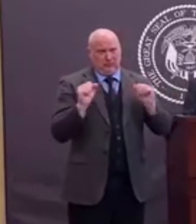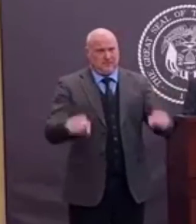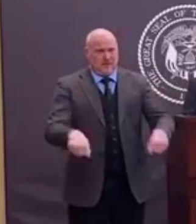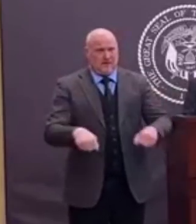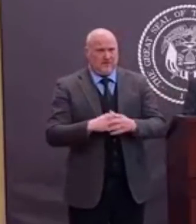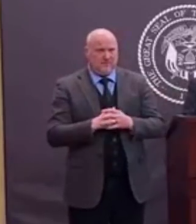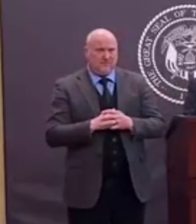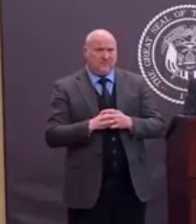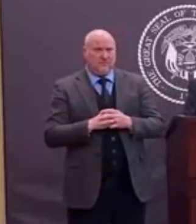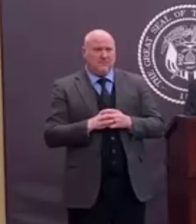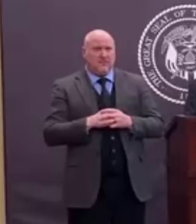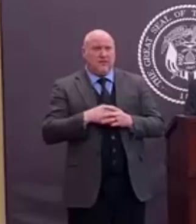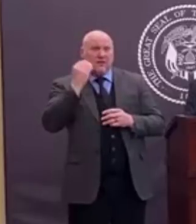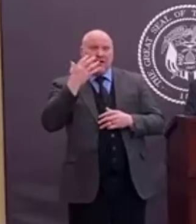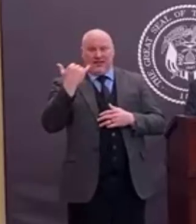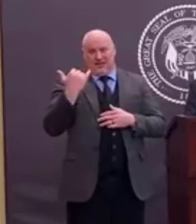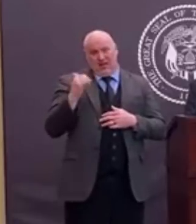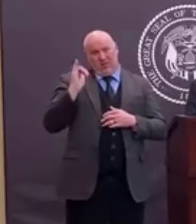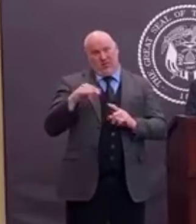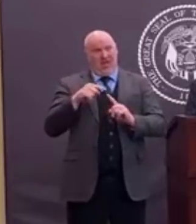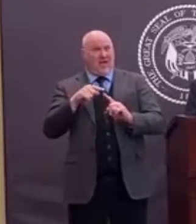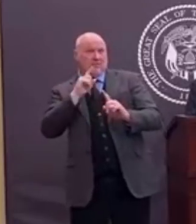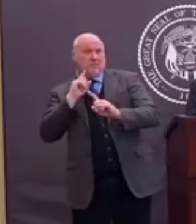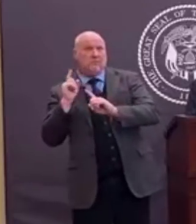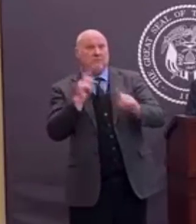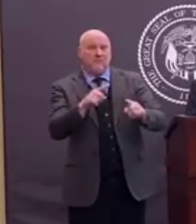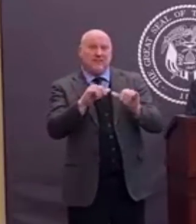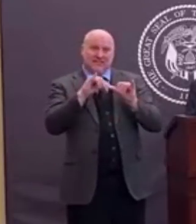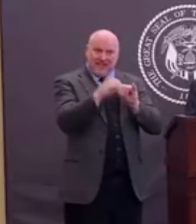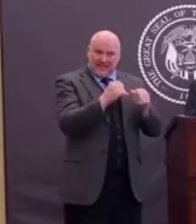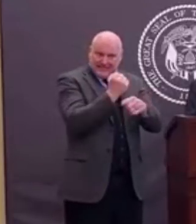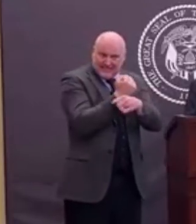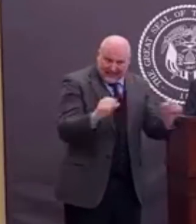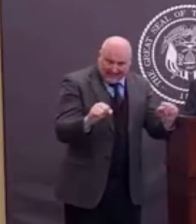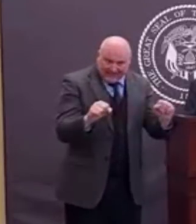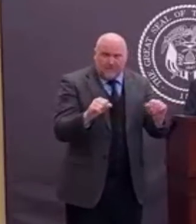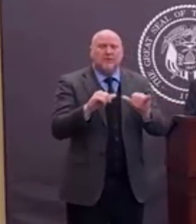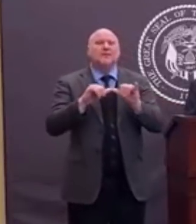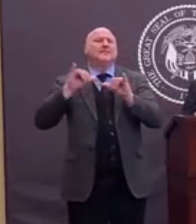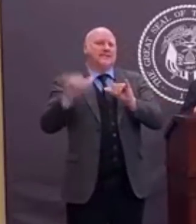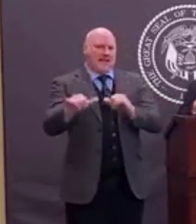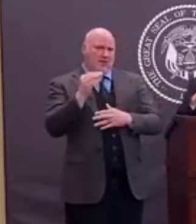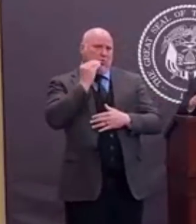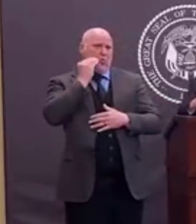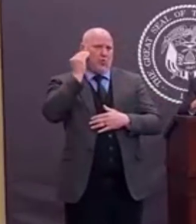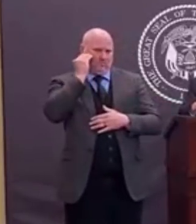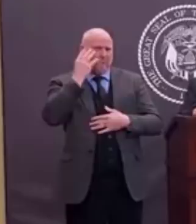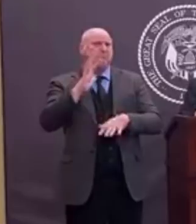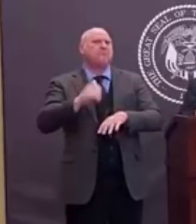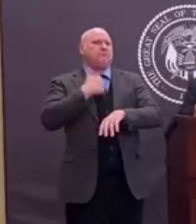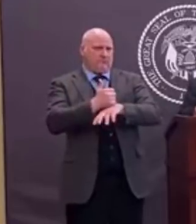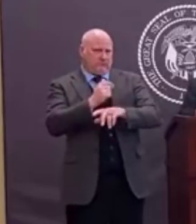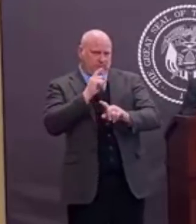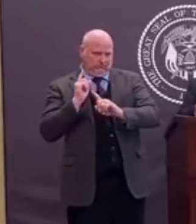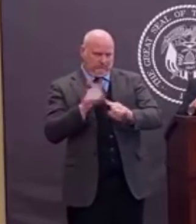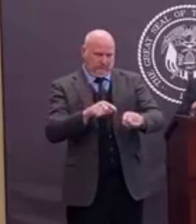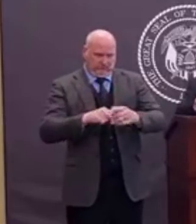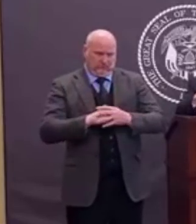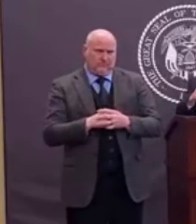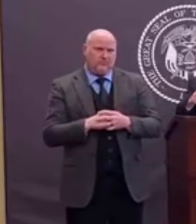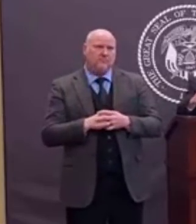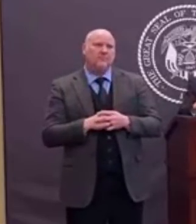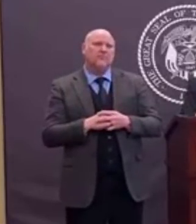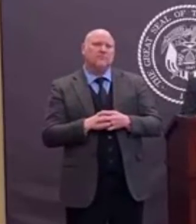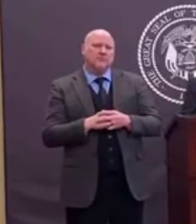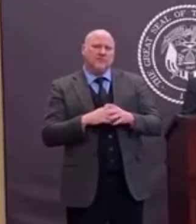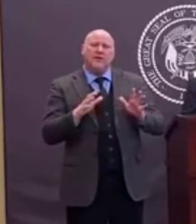home, which means that all individuals should stay home as much as possible. That ought to be the emphasis, not to what can